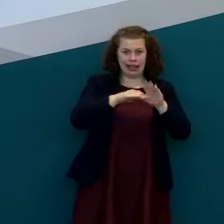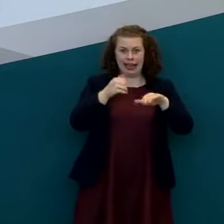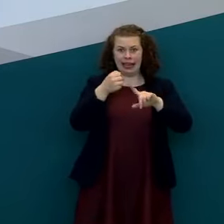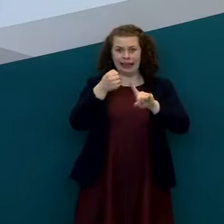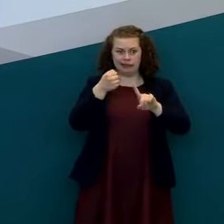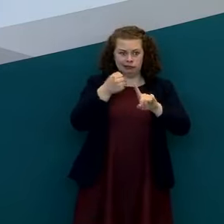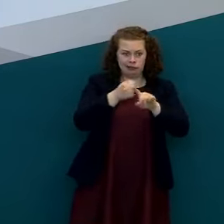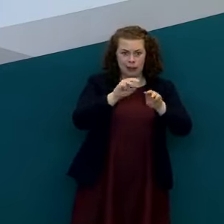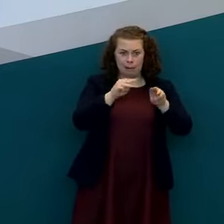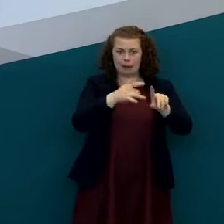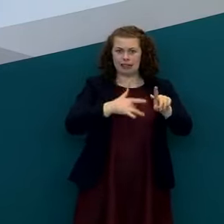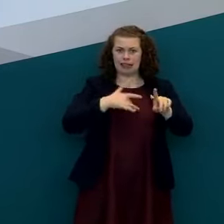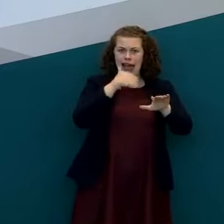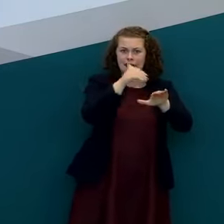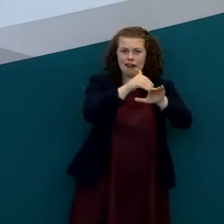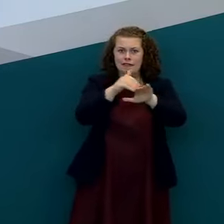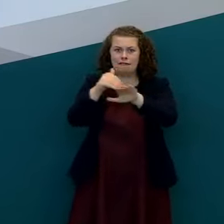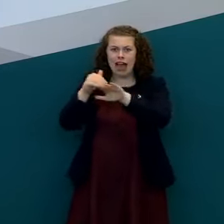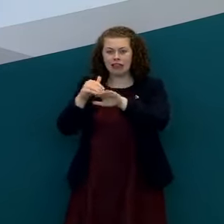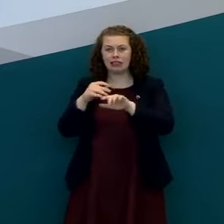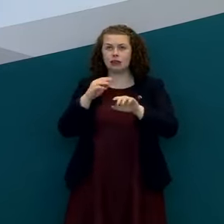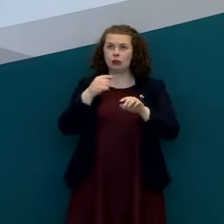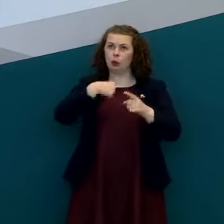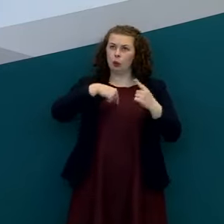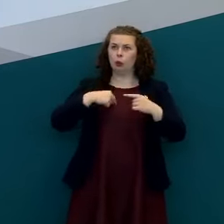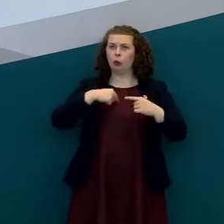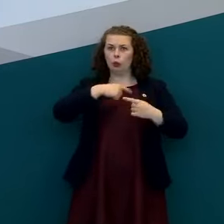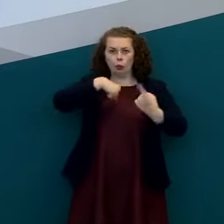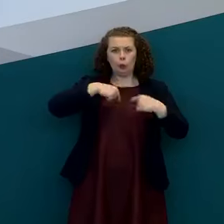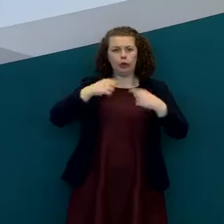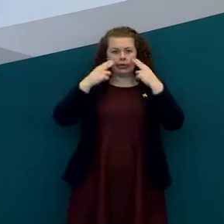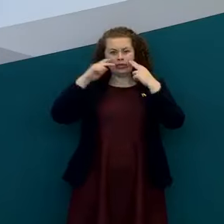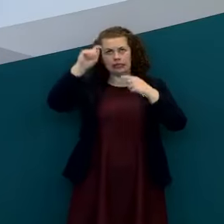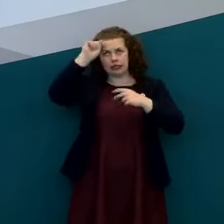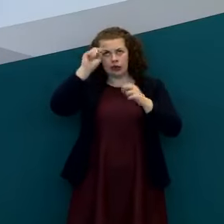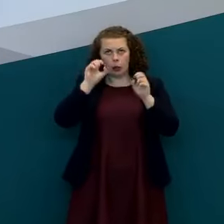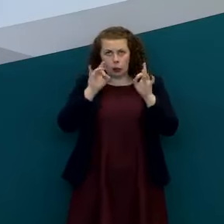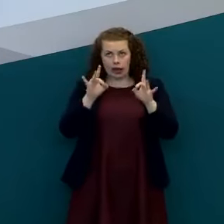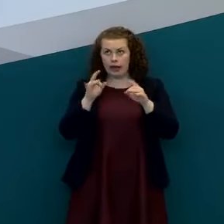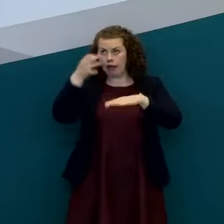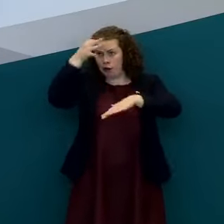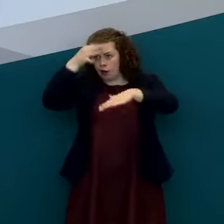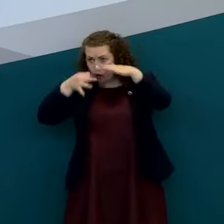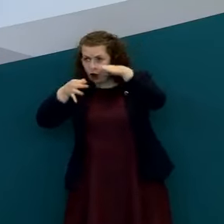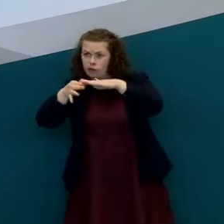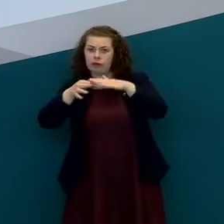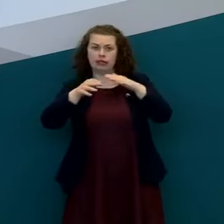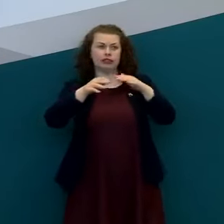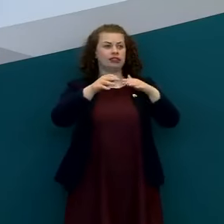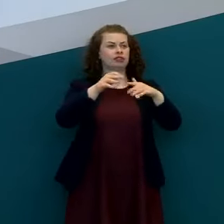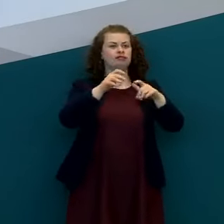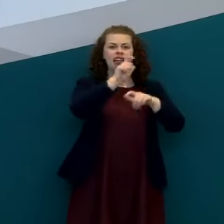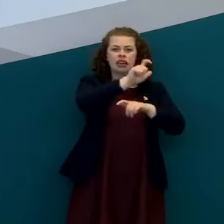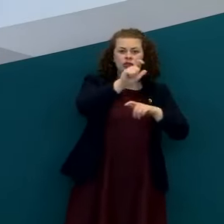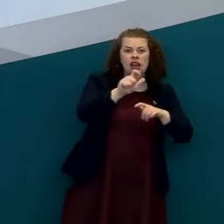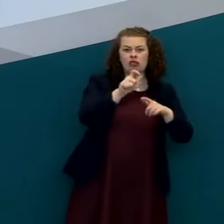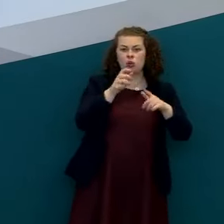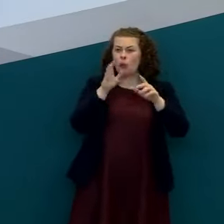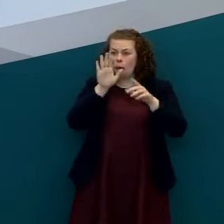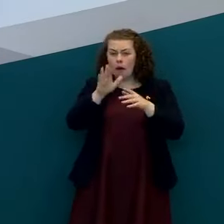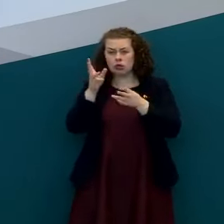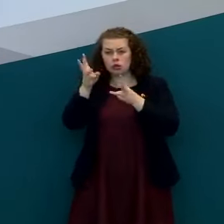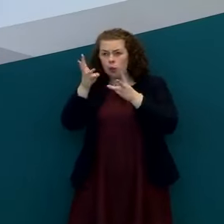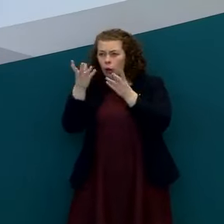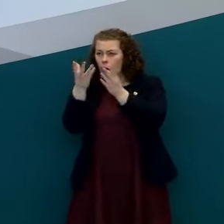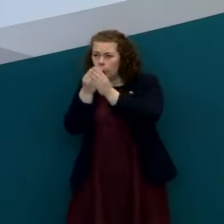changes of those we will need to work with with partners and other government departments and agencies to help to understand uh what the what